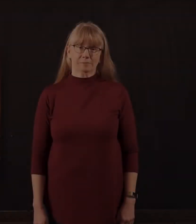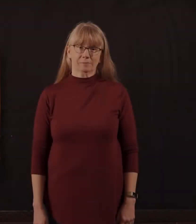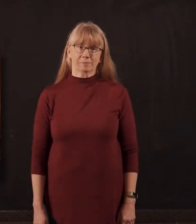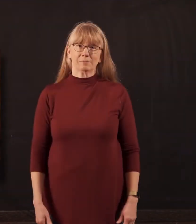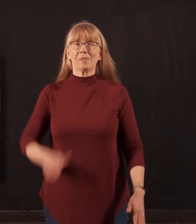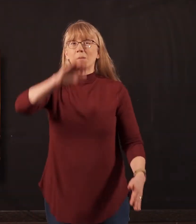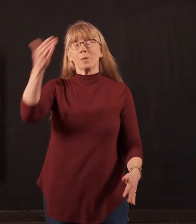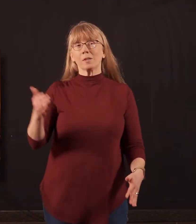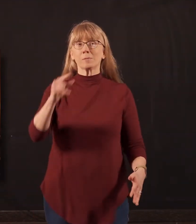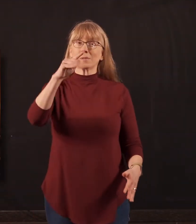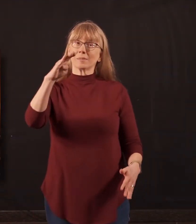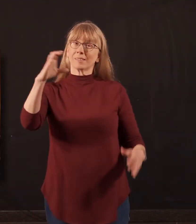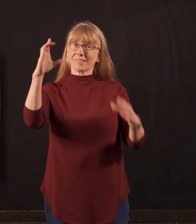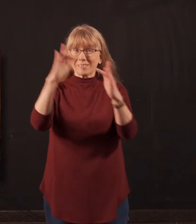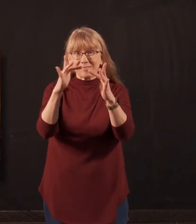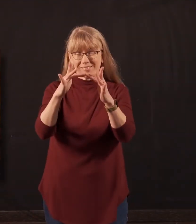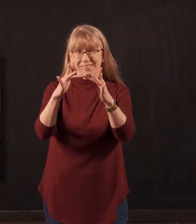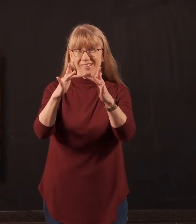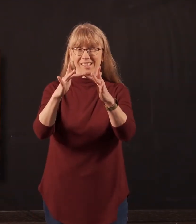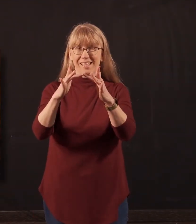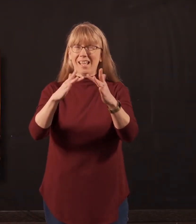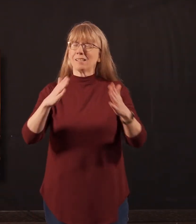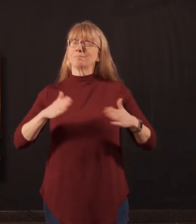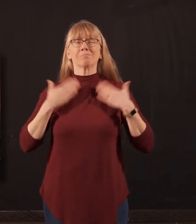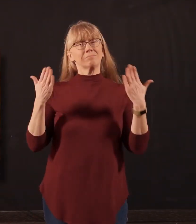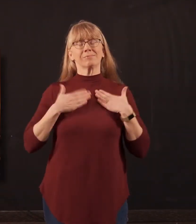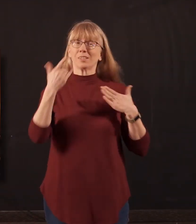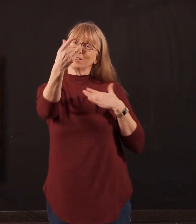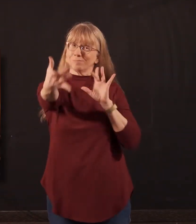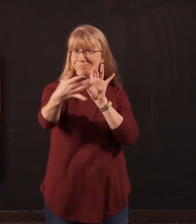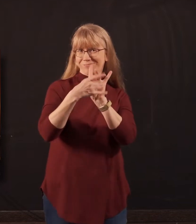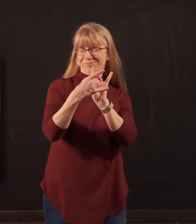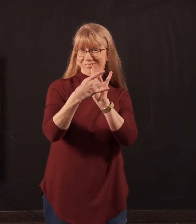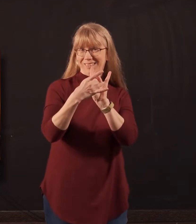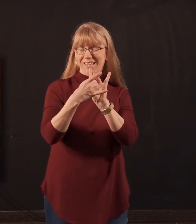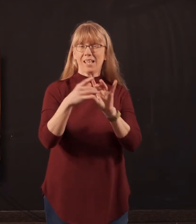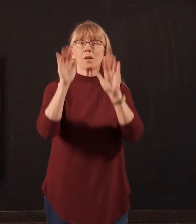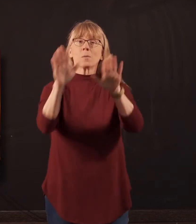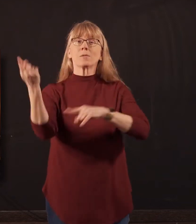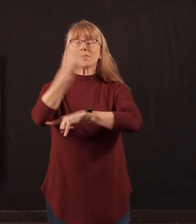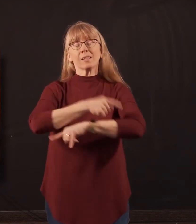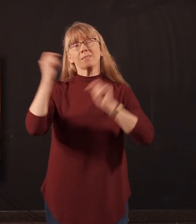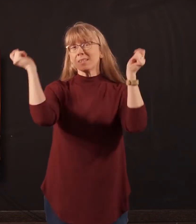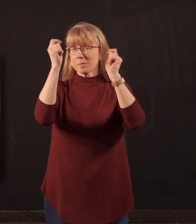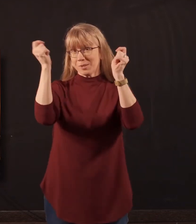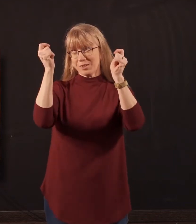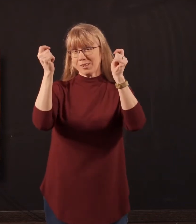Welcome to Graceland Church Online today. We are so glad that you have joined us. It's going to be a great day of celebration. As we begin our